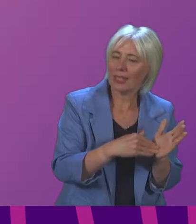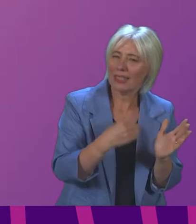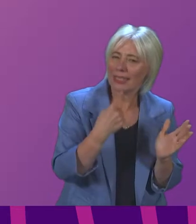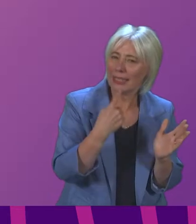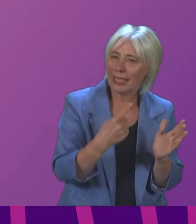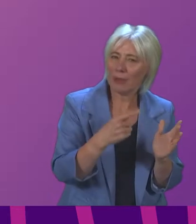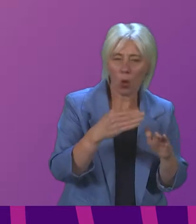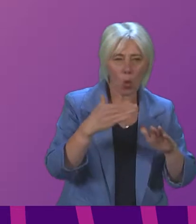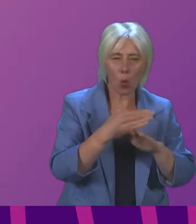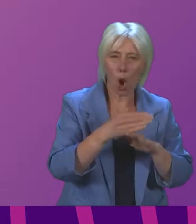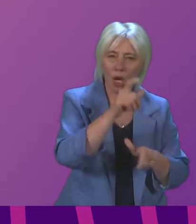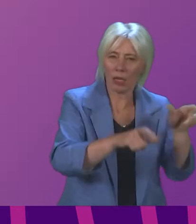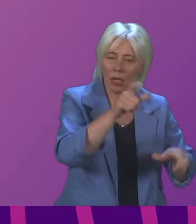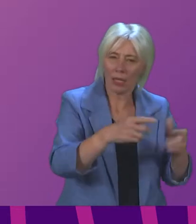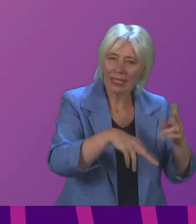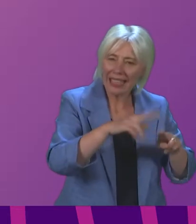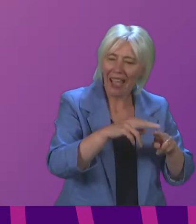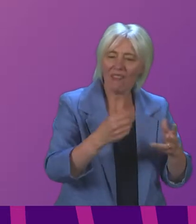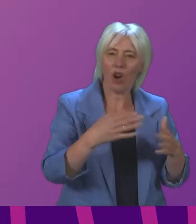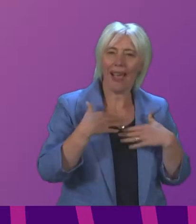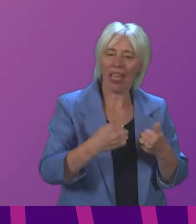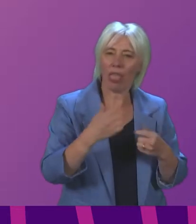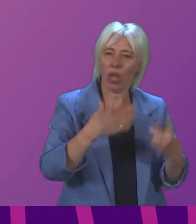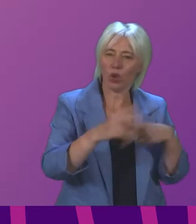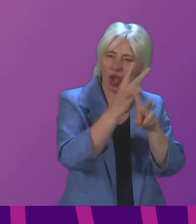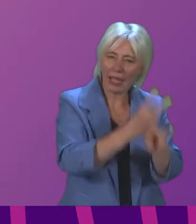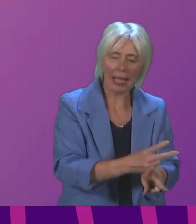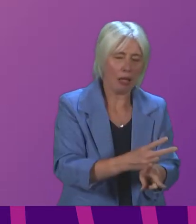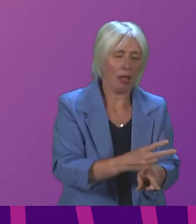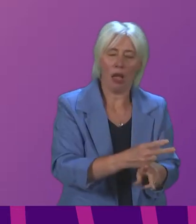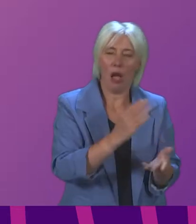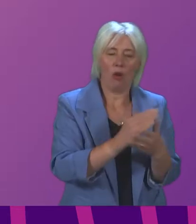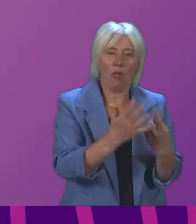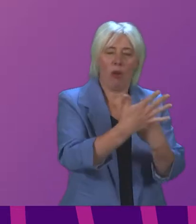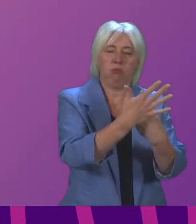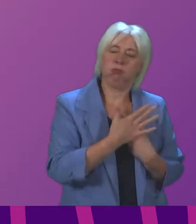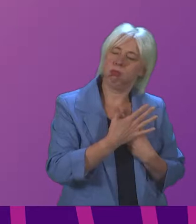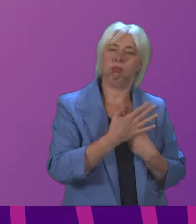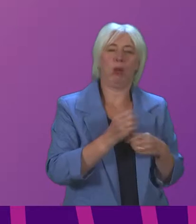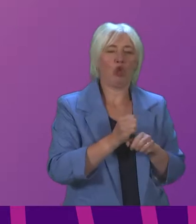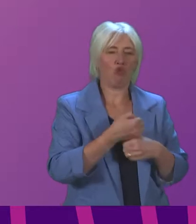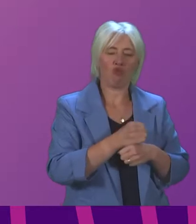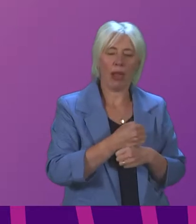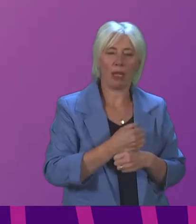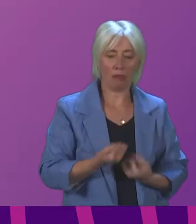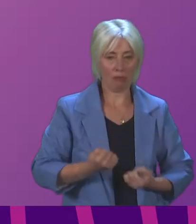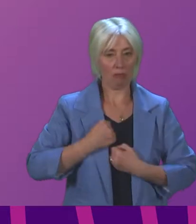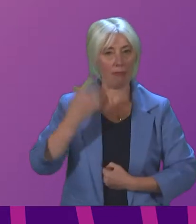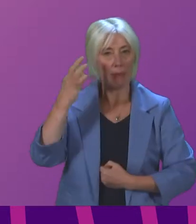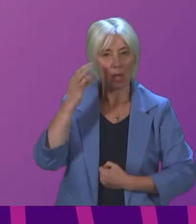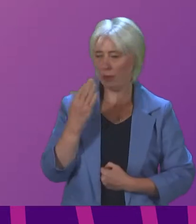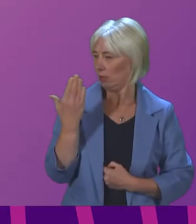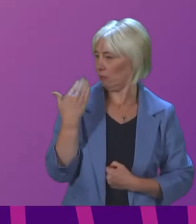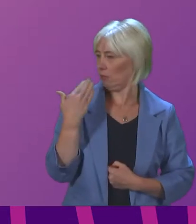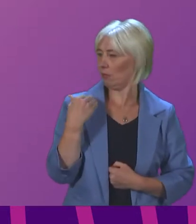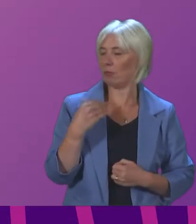around workforce in health and social care who are under unprecedented strain In our committee we heard a few weeks